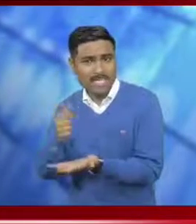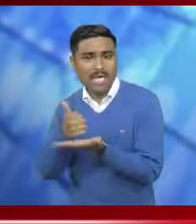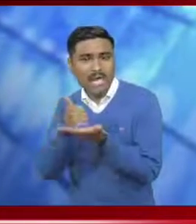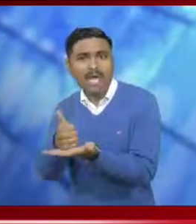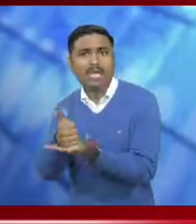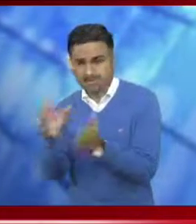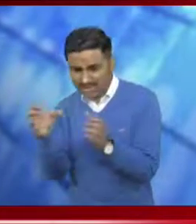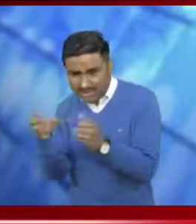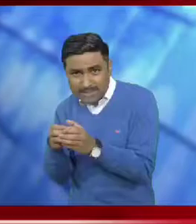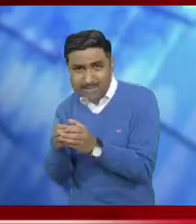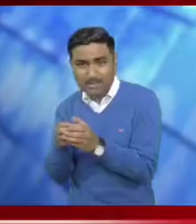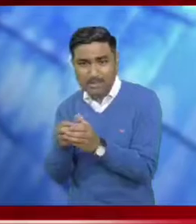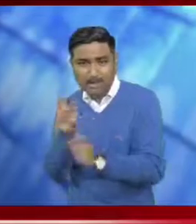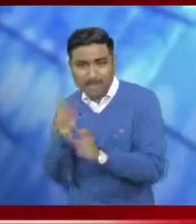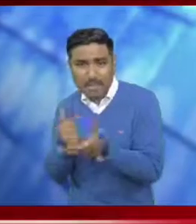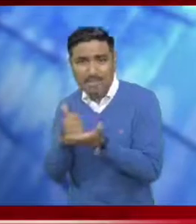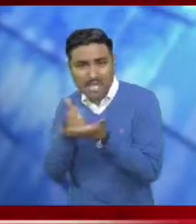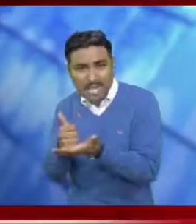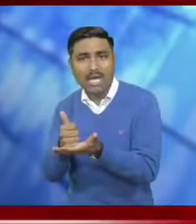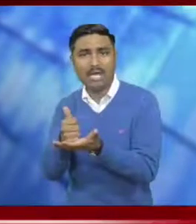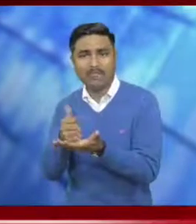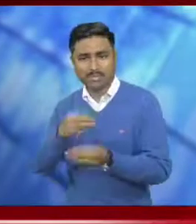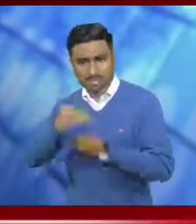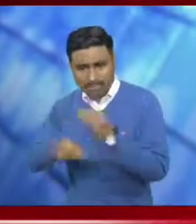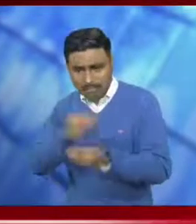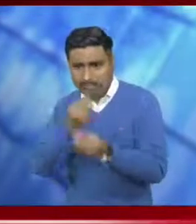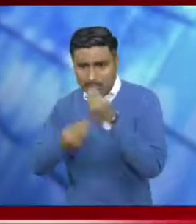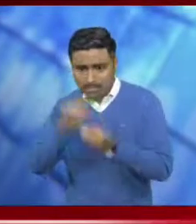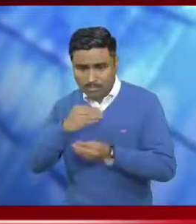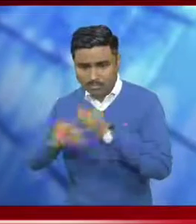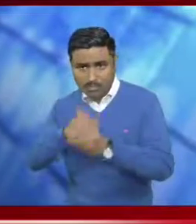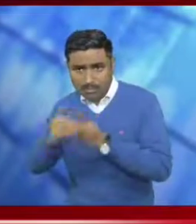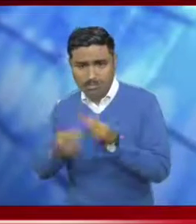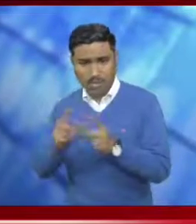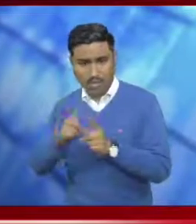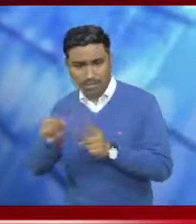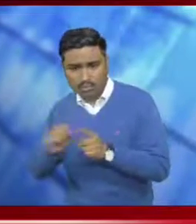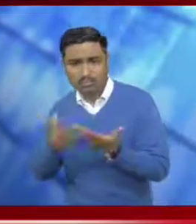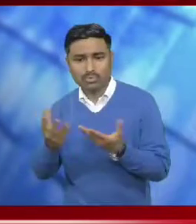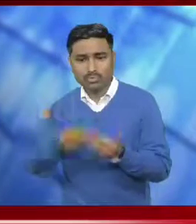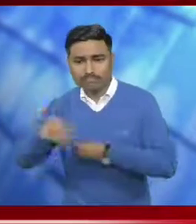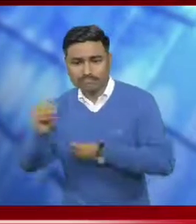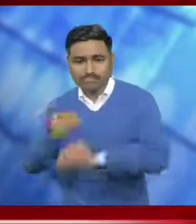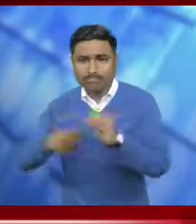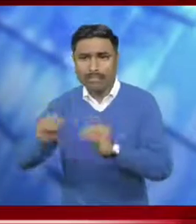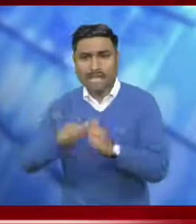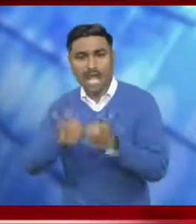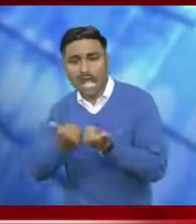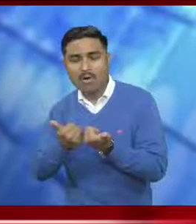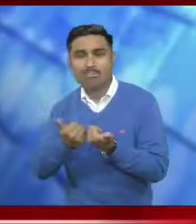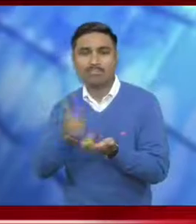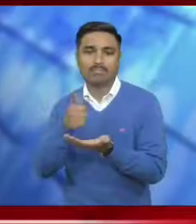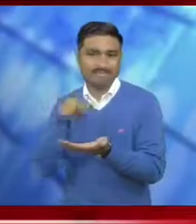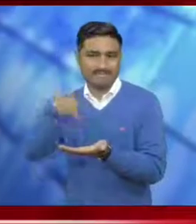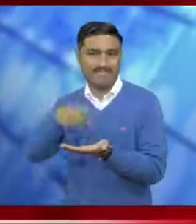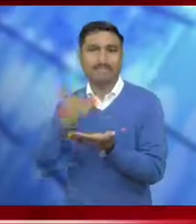supported with the right preparation, processing and packaging which require special human skills and appropriate technology